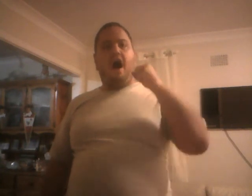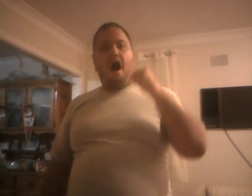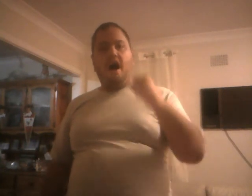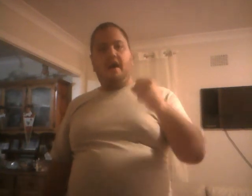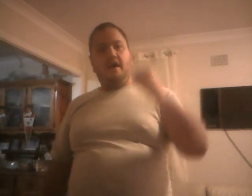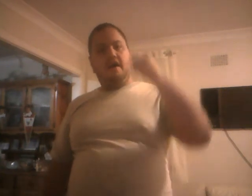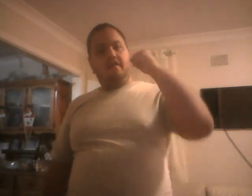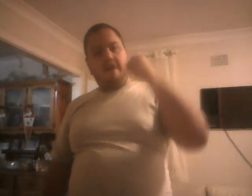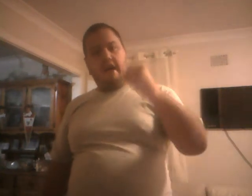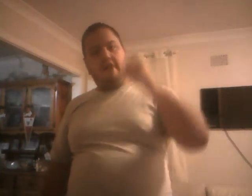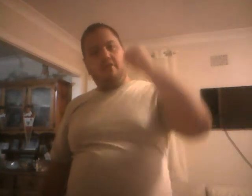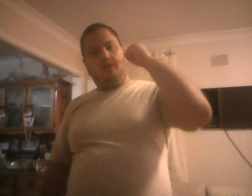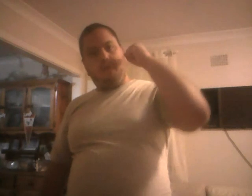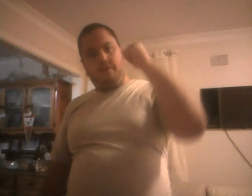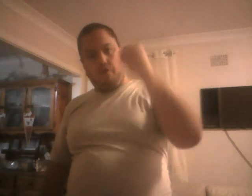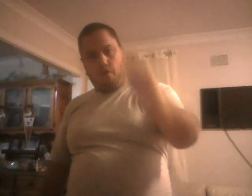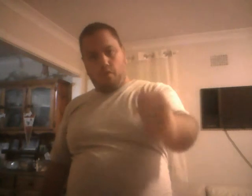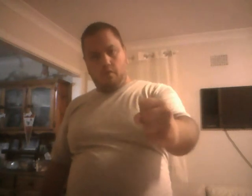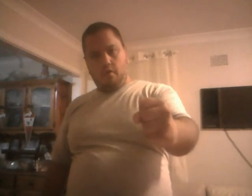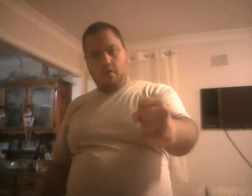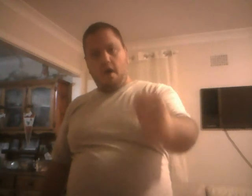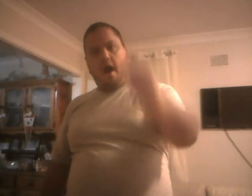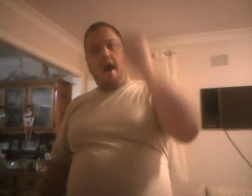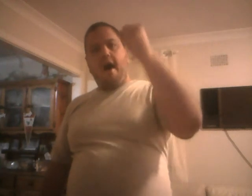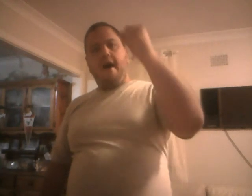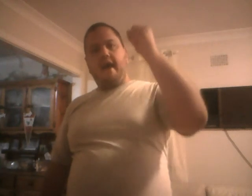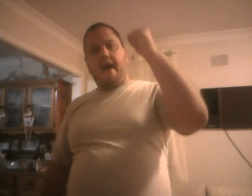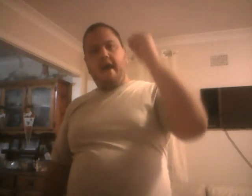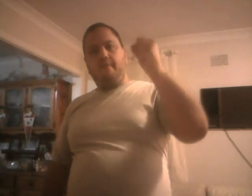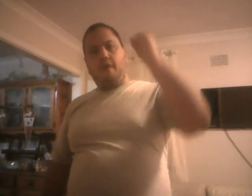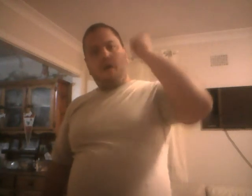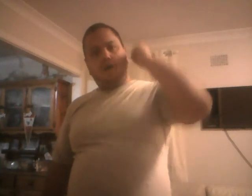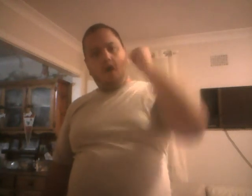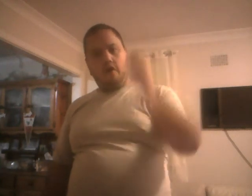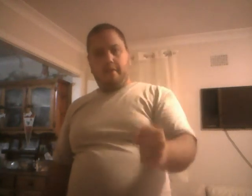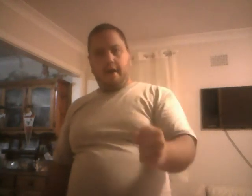I stand with you I am cosplay